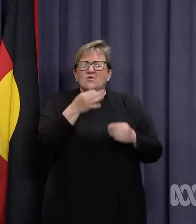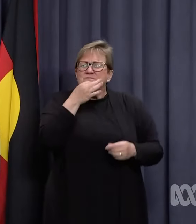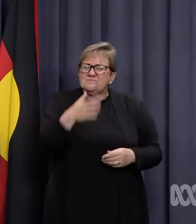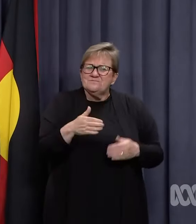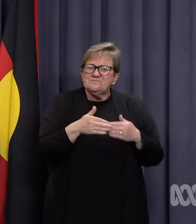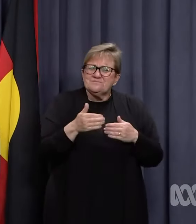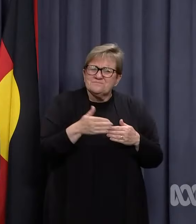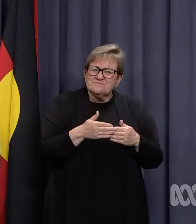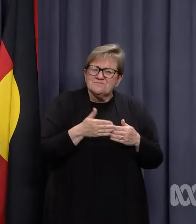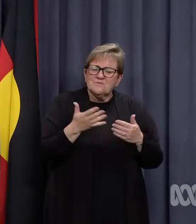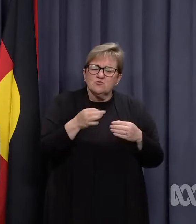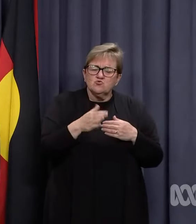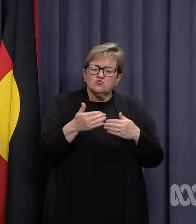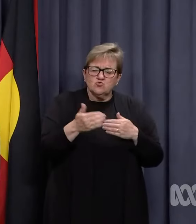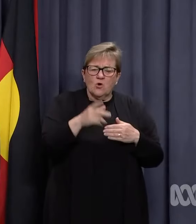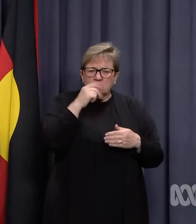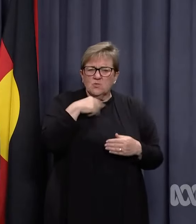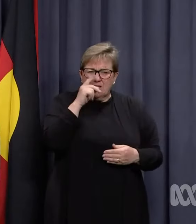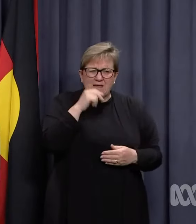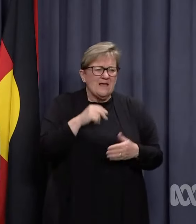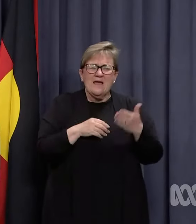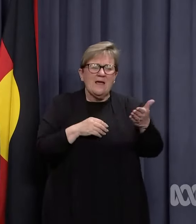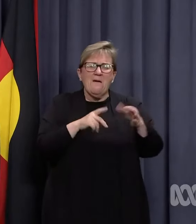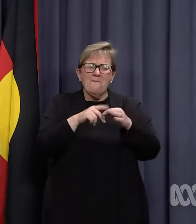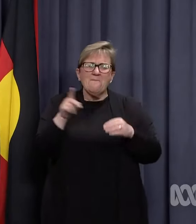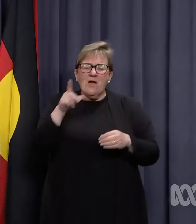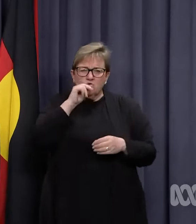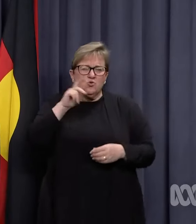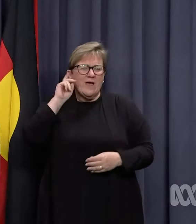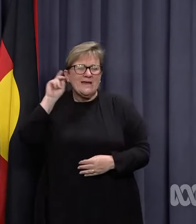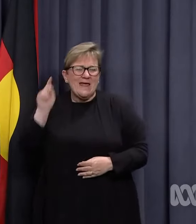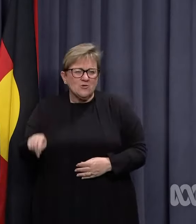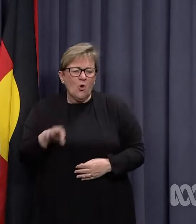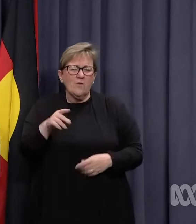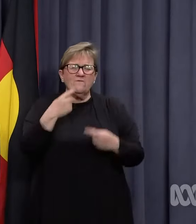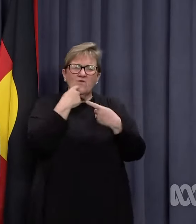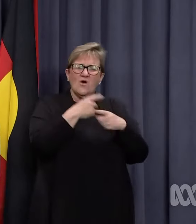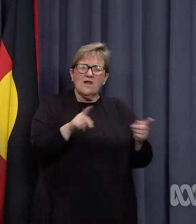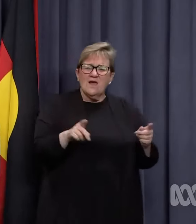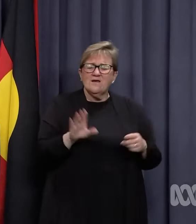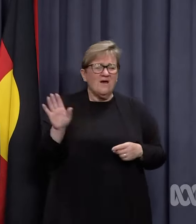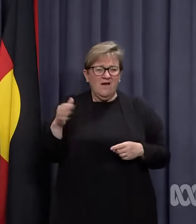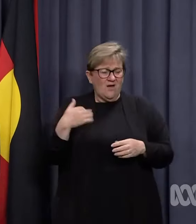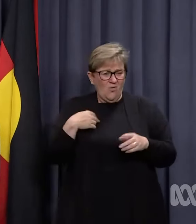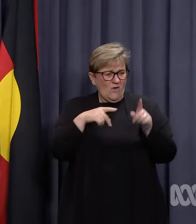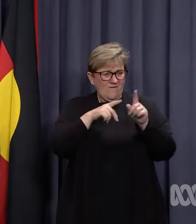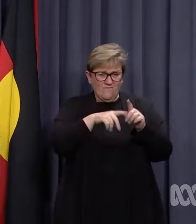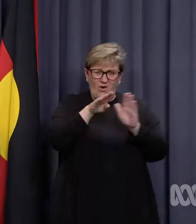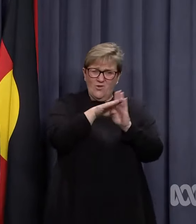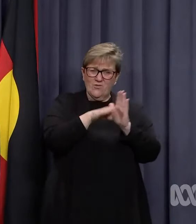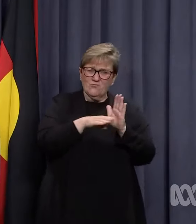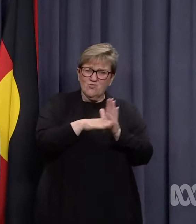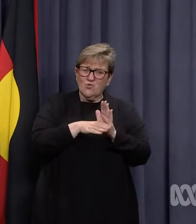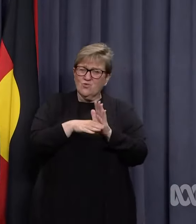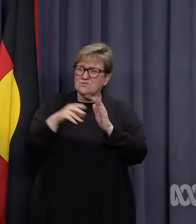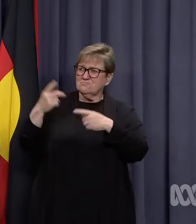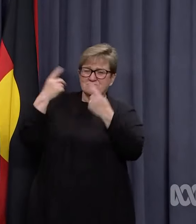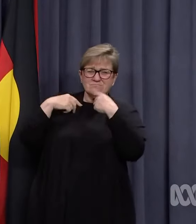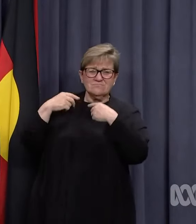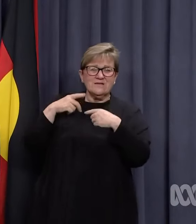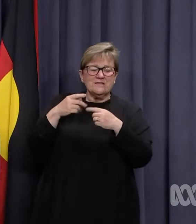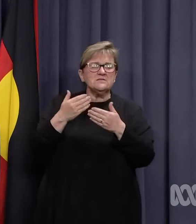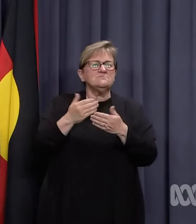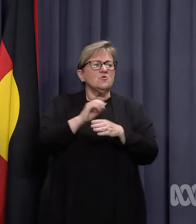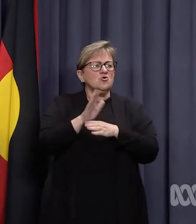time and for as short as we can possibly make it. That event met all of the requirements of the Chief Health Officer and it was a